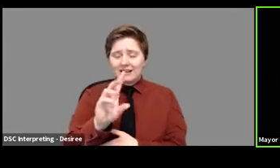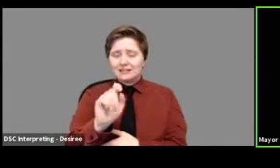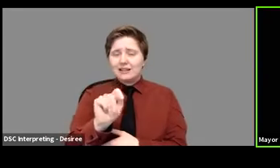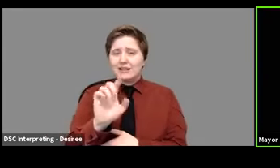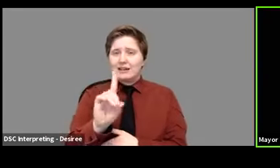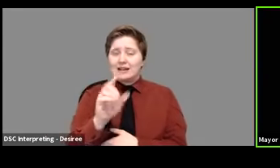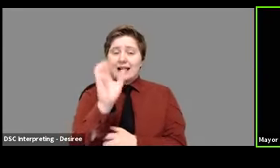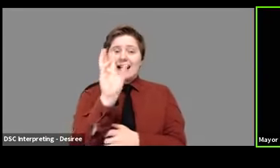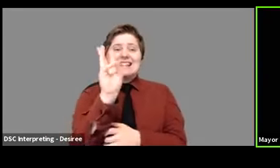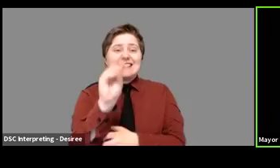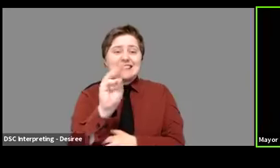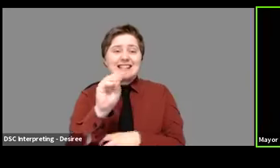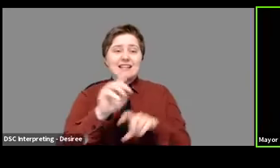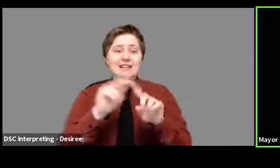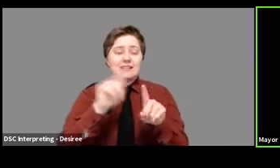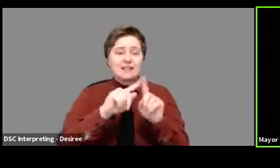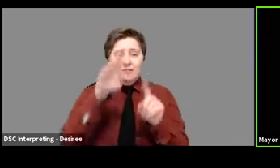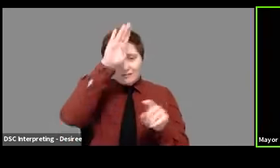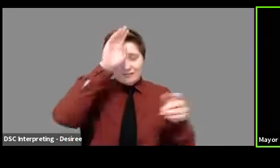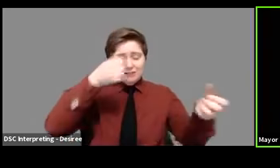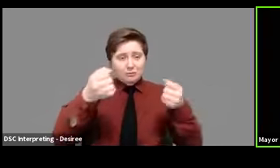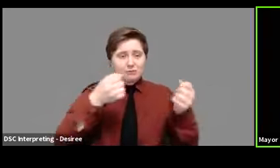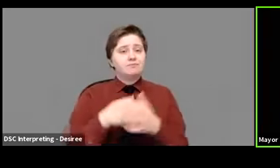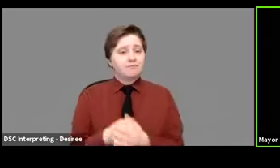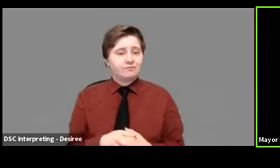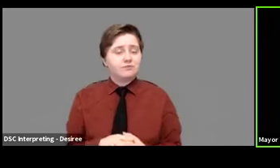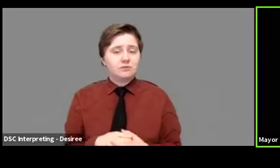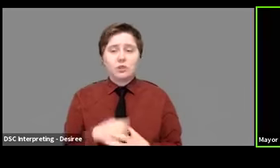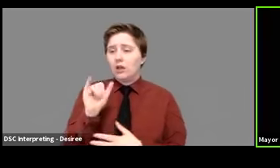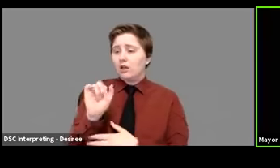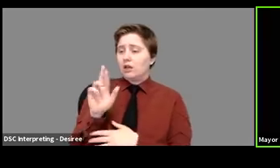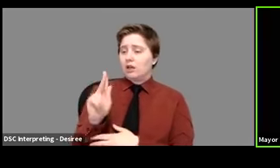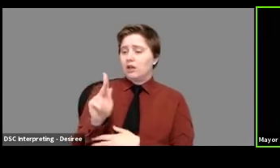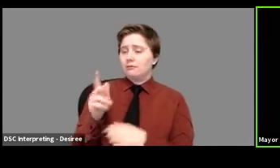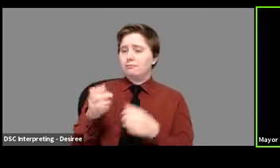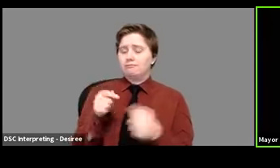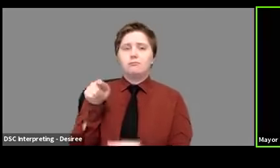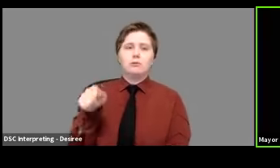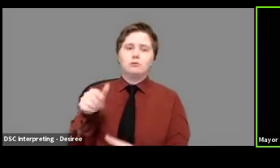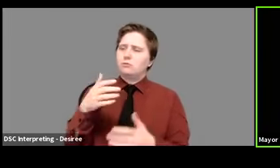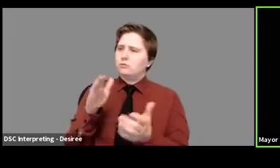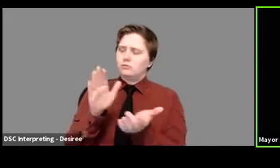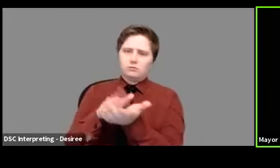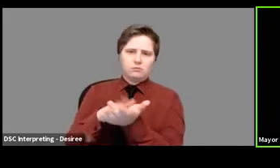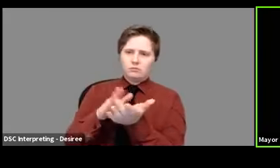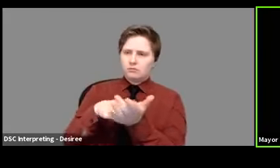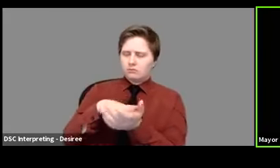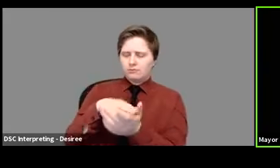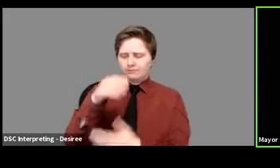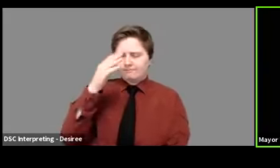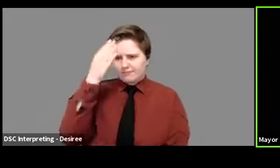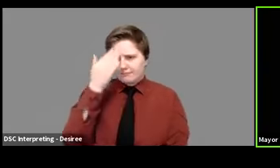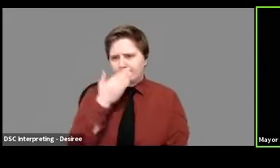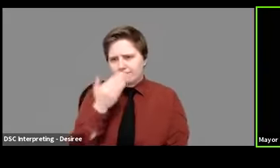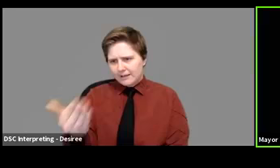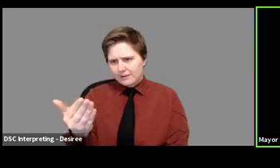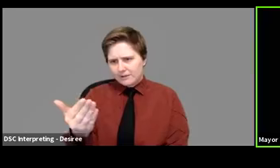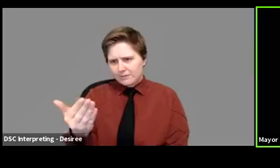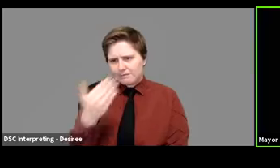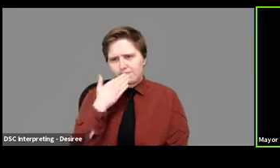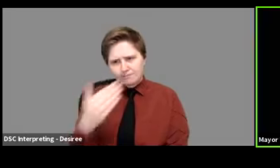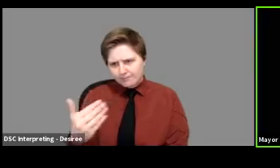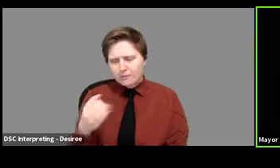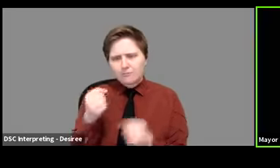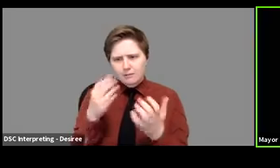for the city of Toledo. So Yark Automotive Group deserves a tip of the cap and a thank you.